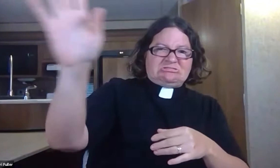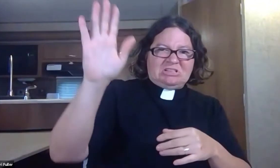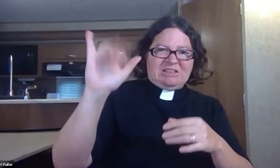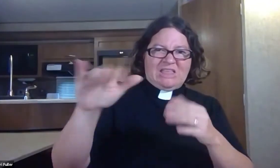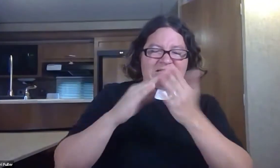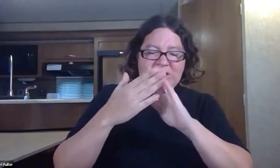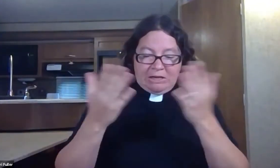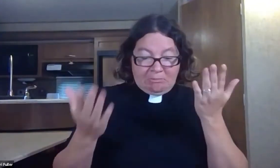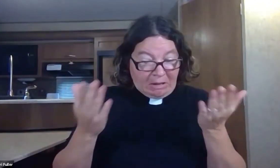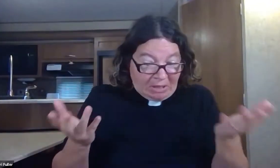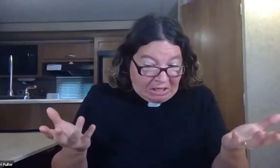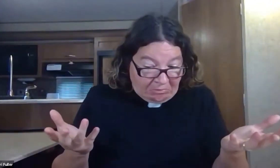it's possible there was judgment